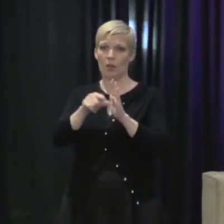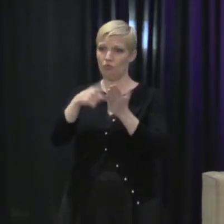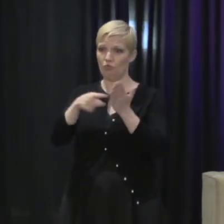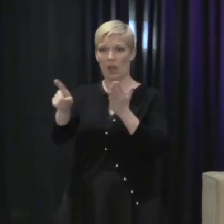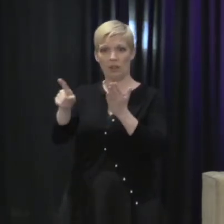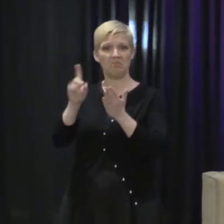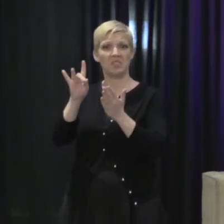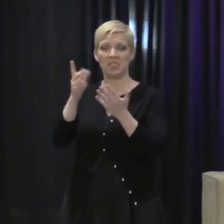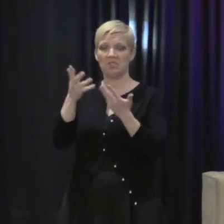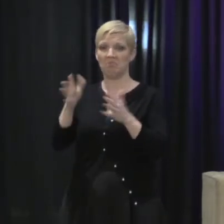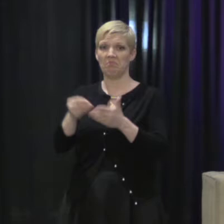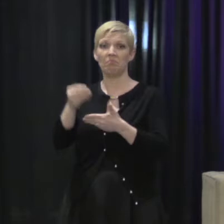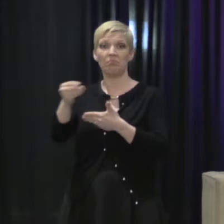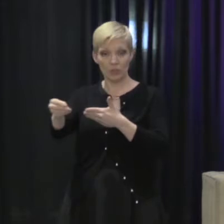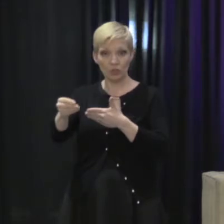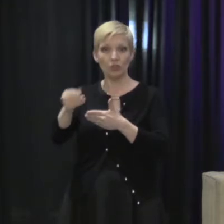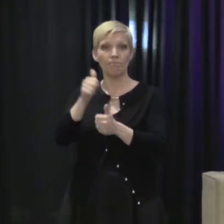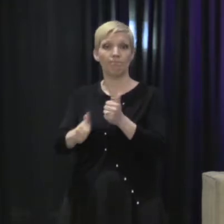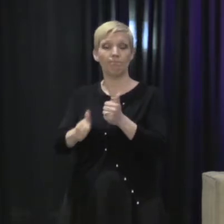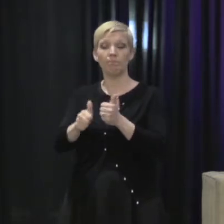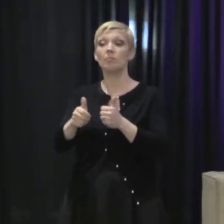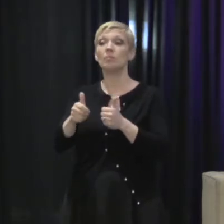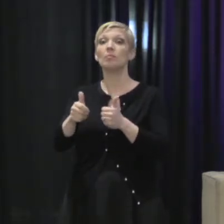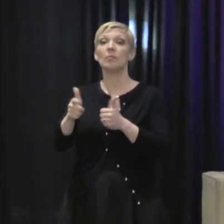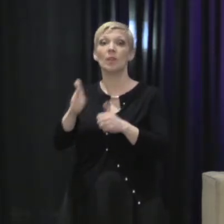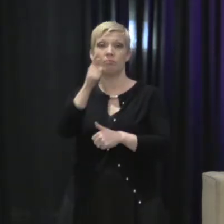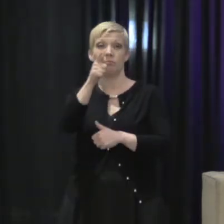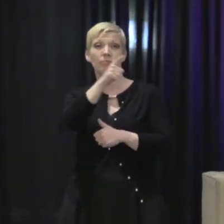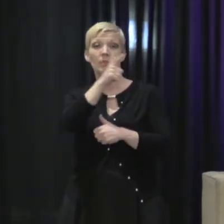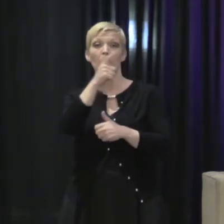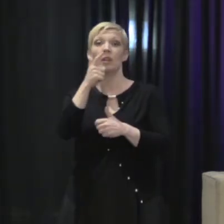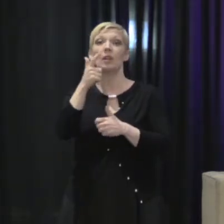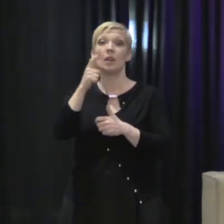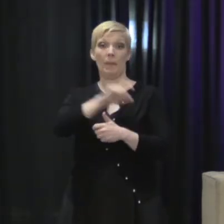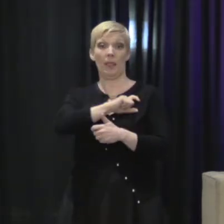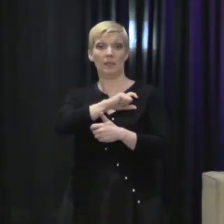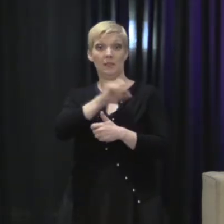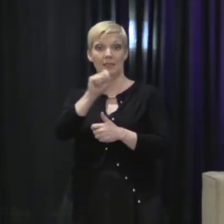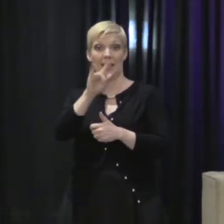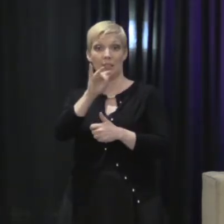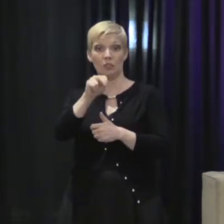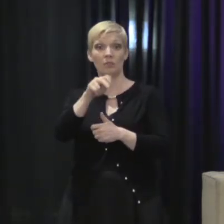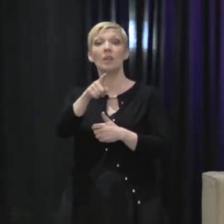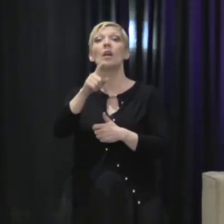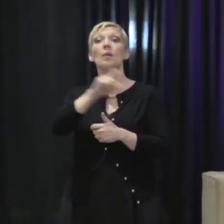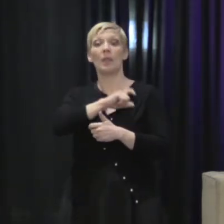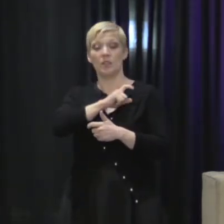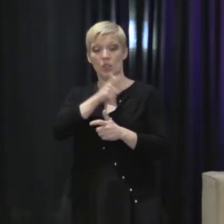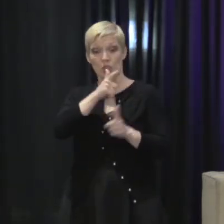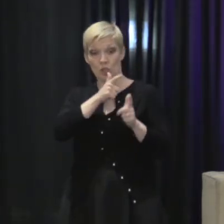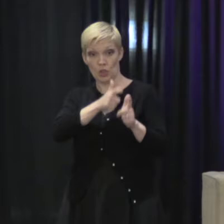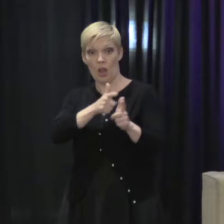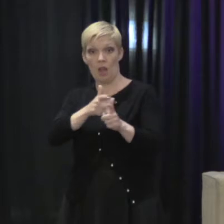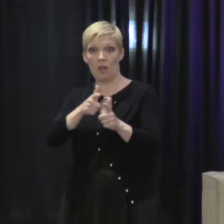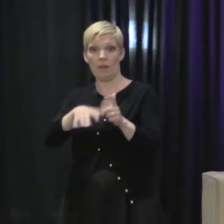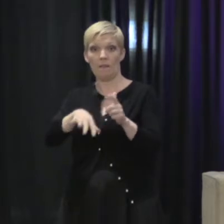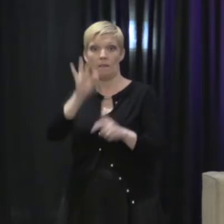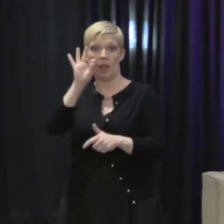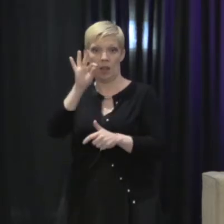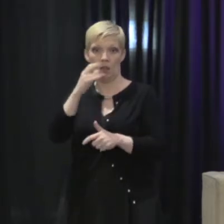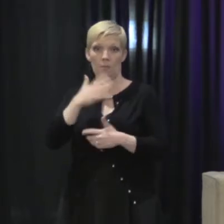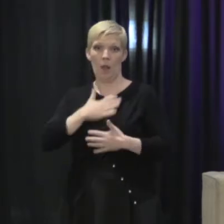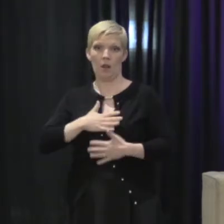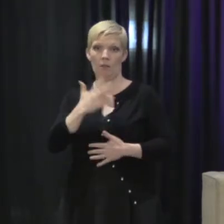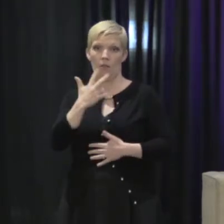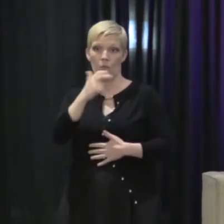from purchasing that gun. He opened fire on the police station. The police shot and killed him, and found the bodies of the three